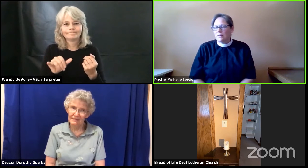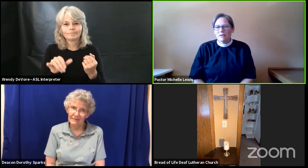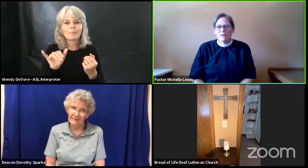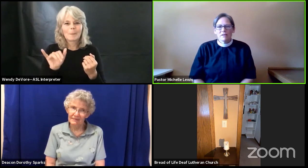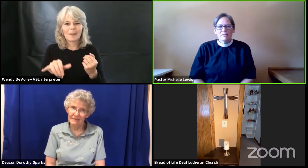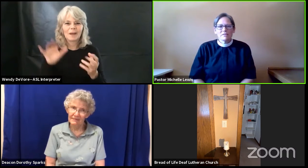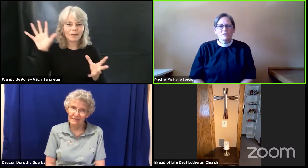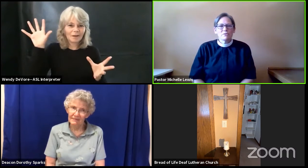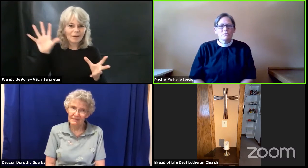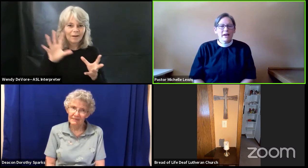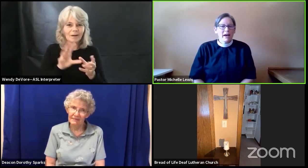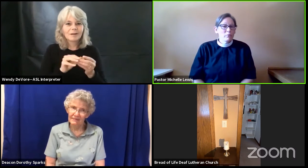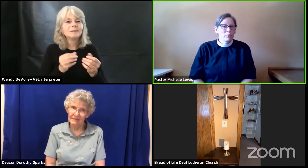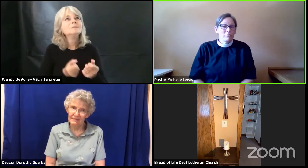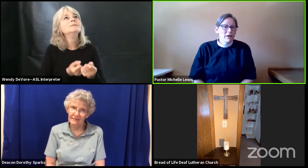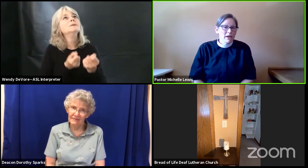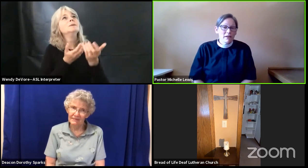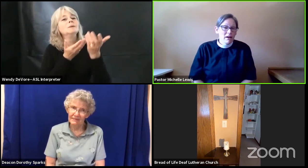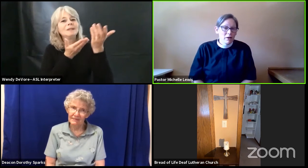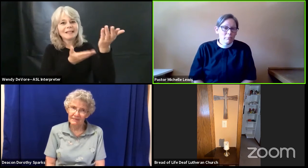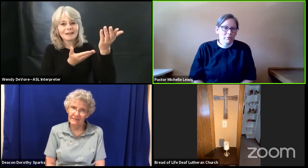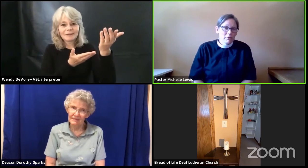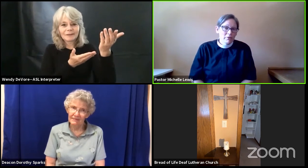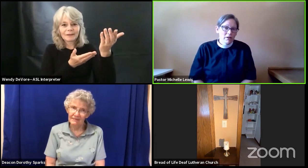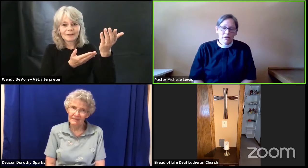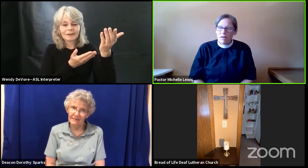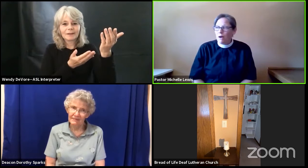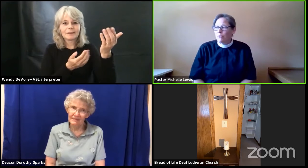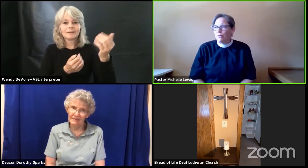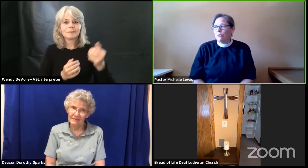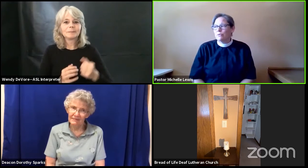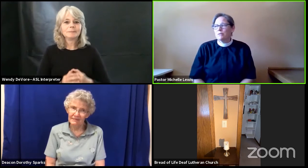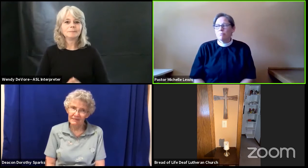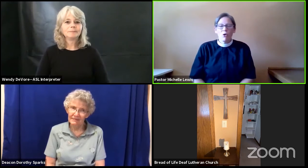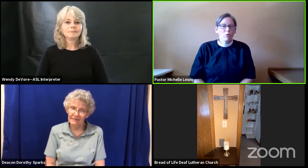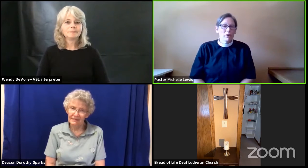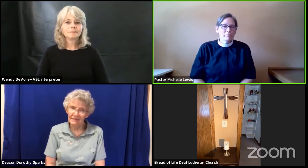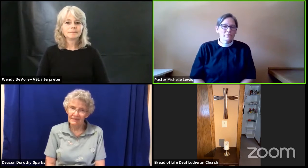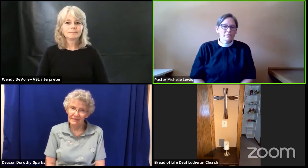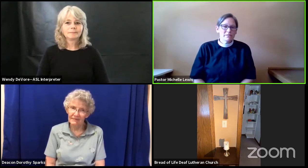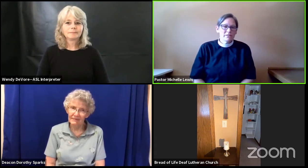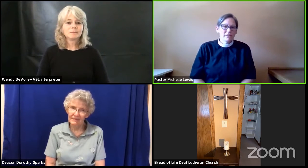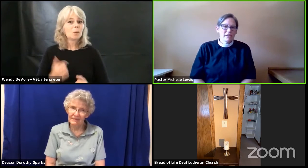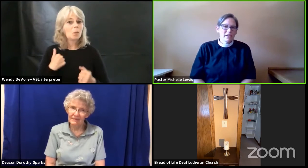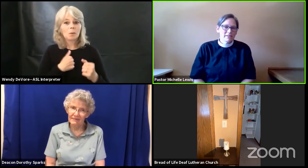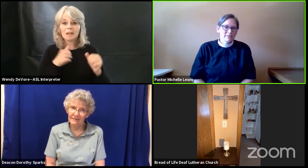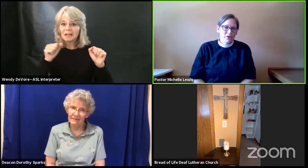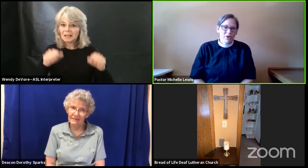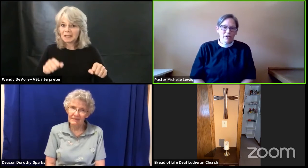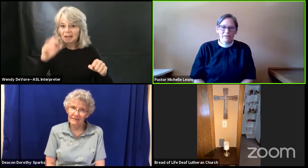To do that, we make up our own poems and songs.